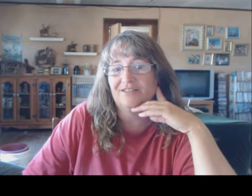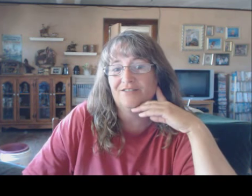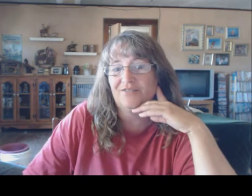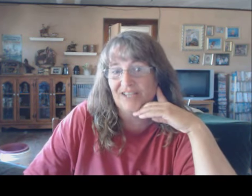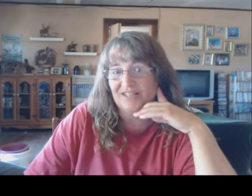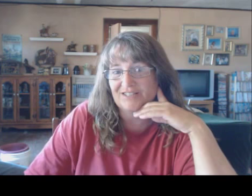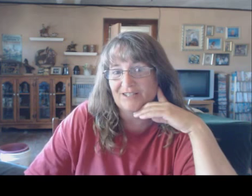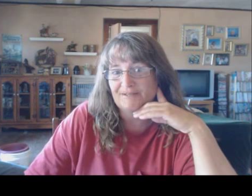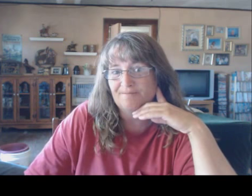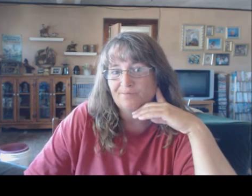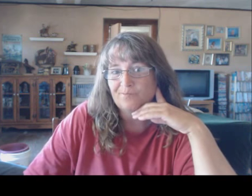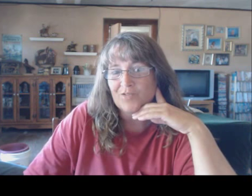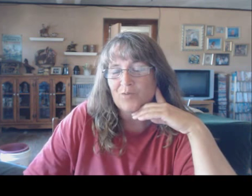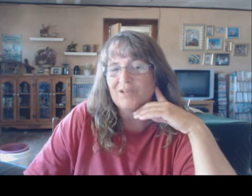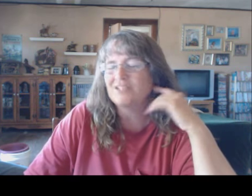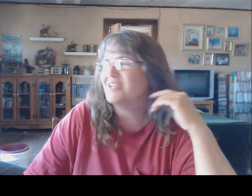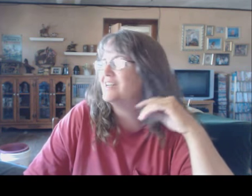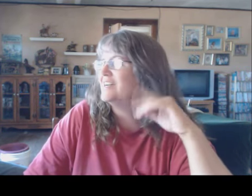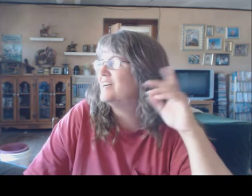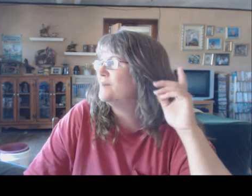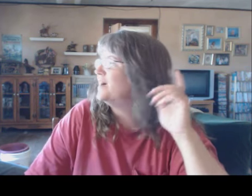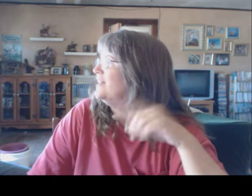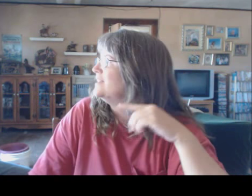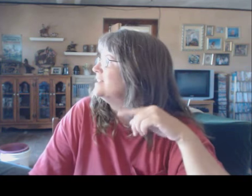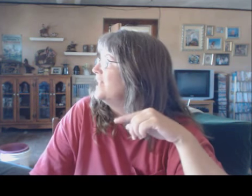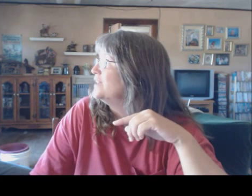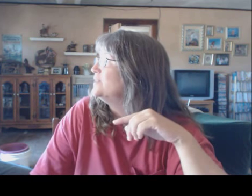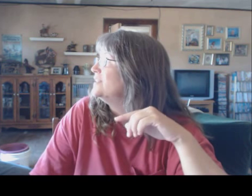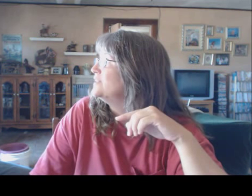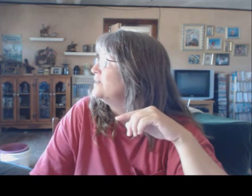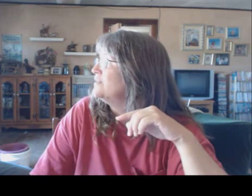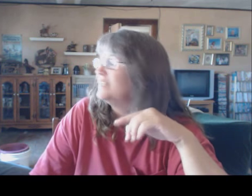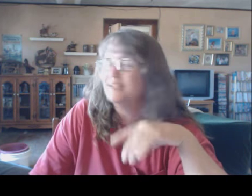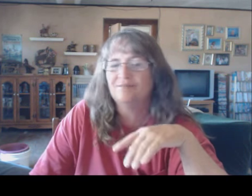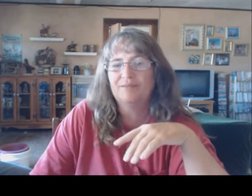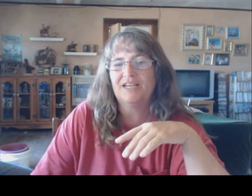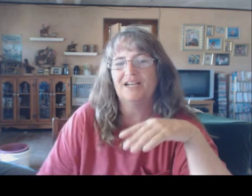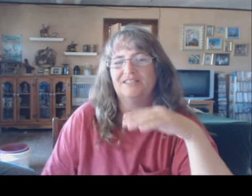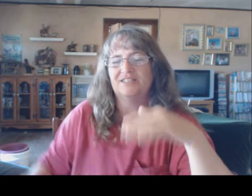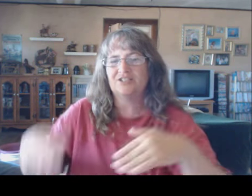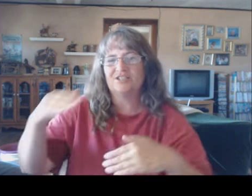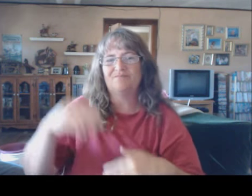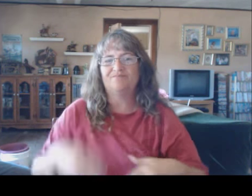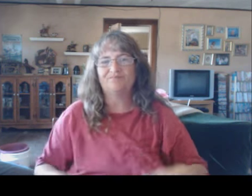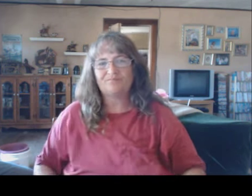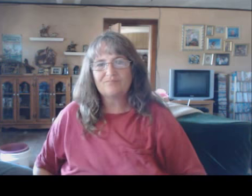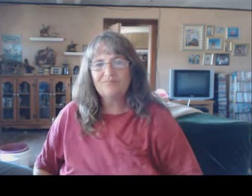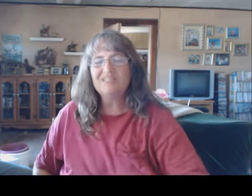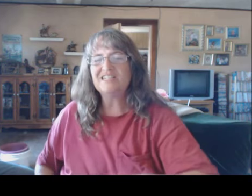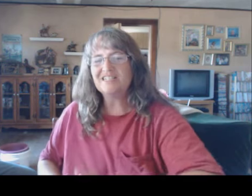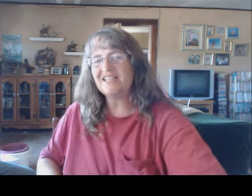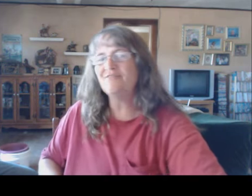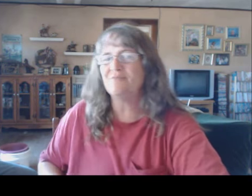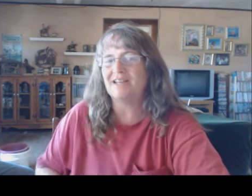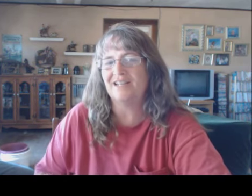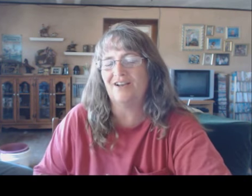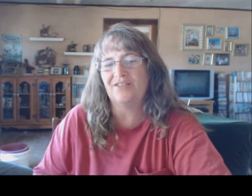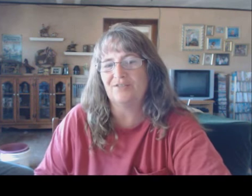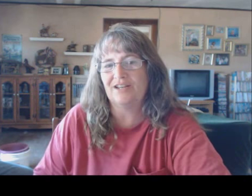fence. Which, I'm kind of glad we did the way we did it. Because there's... To save money on the